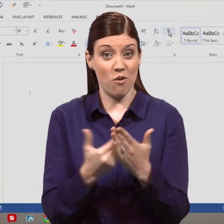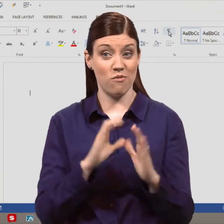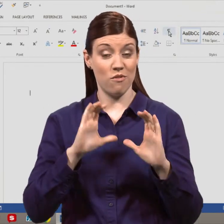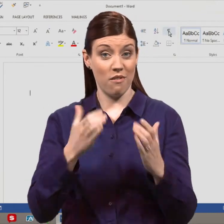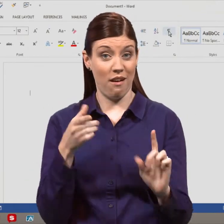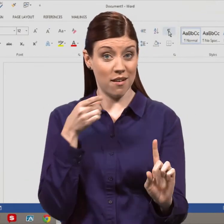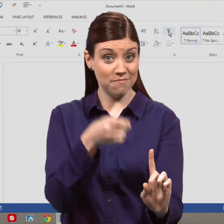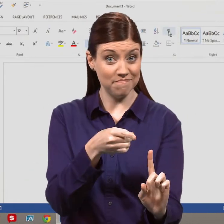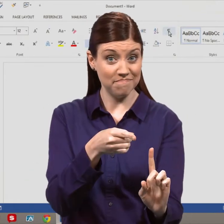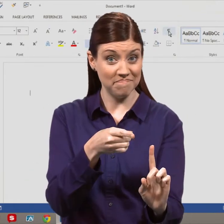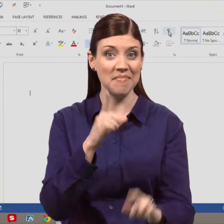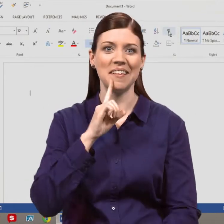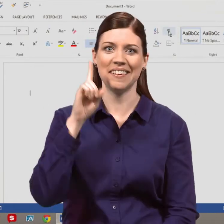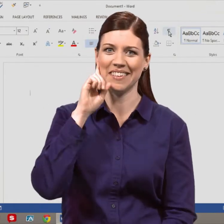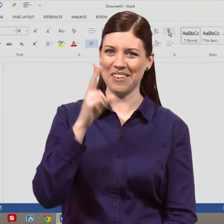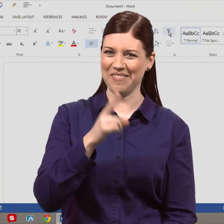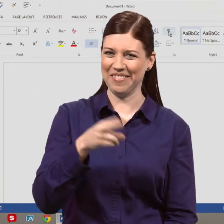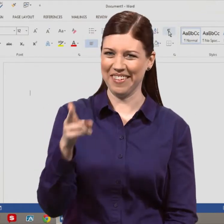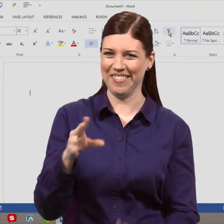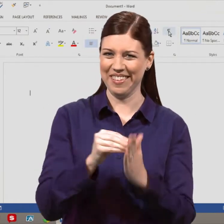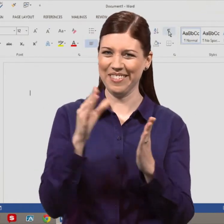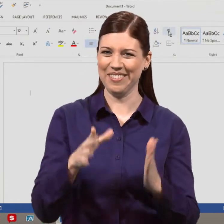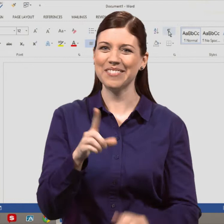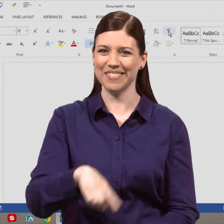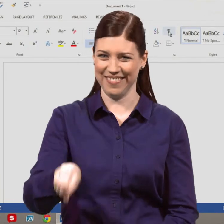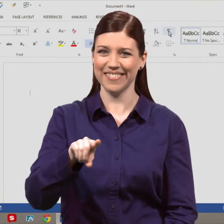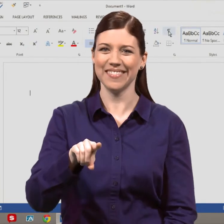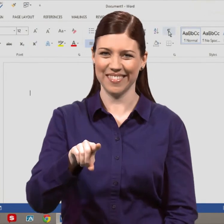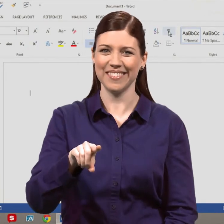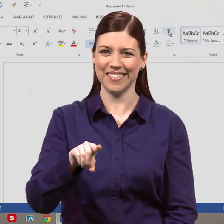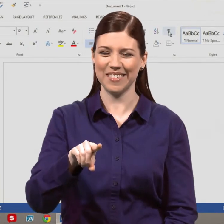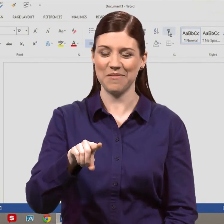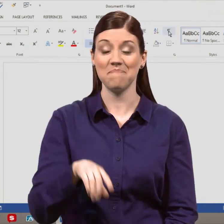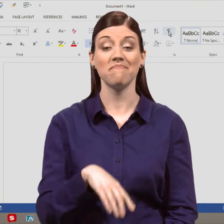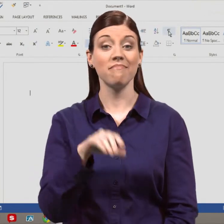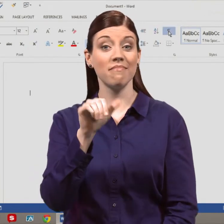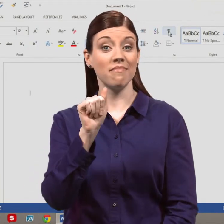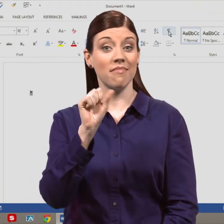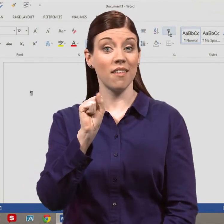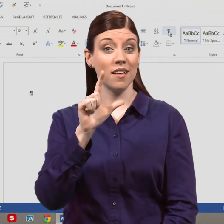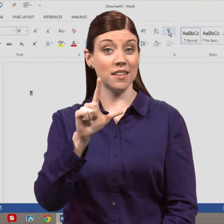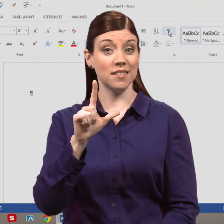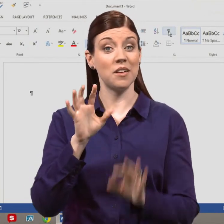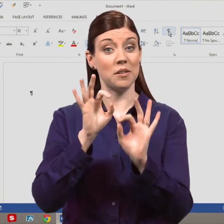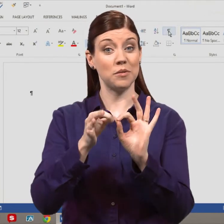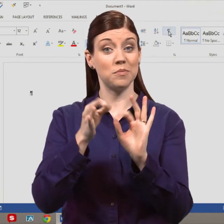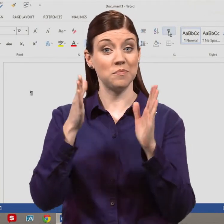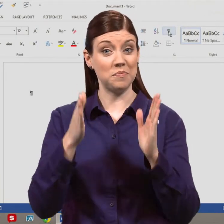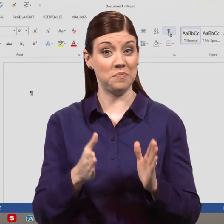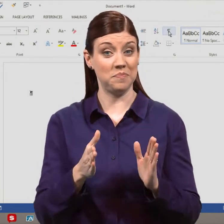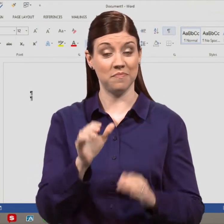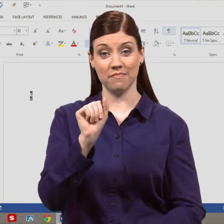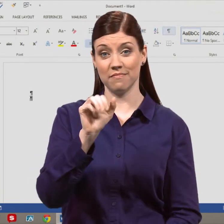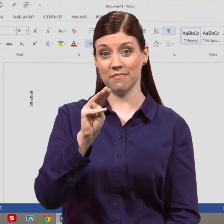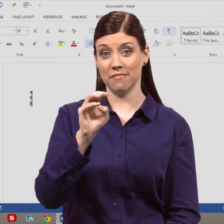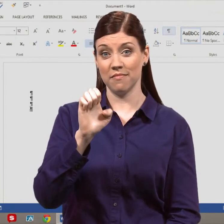Music American Sign Language Interpreter, Amelia Williams, will be your personal guide through the course.